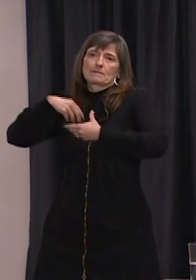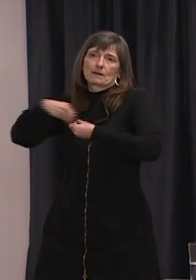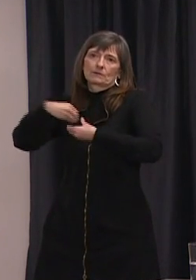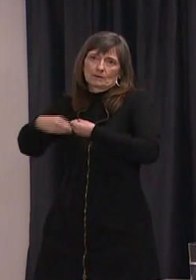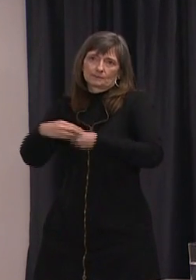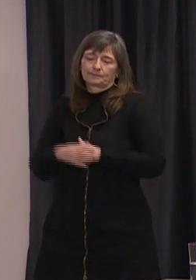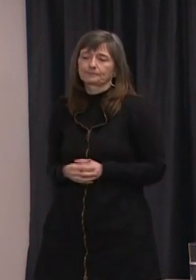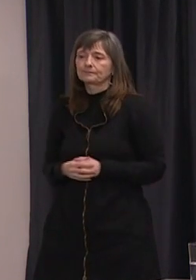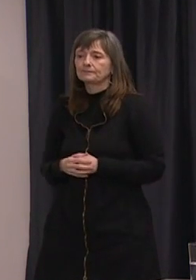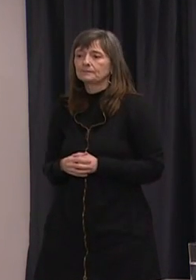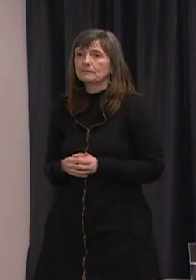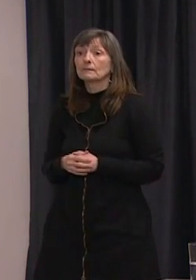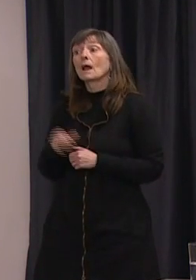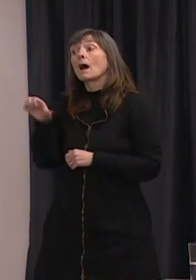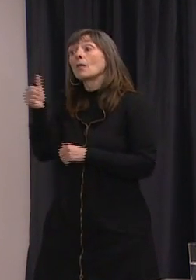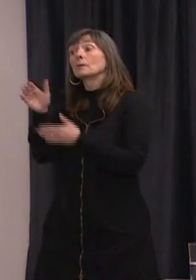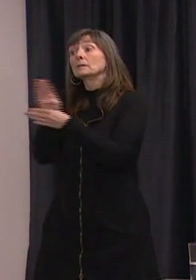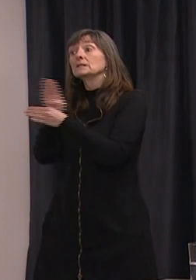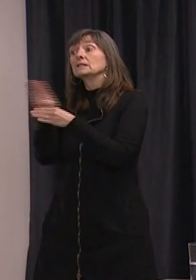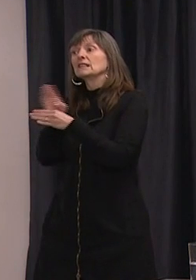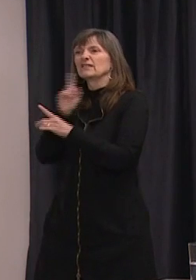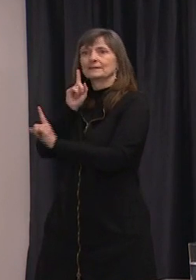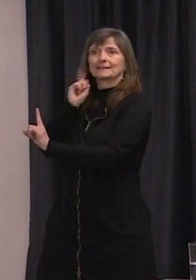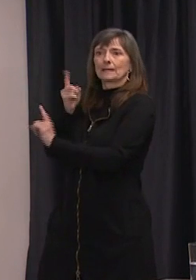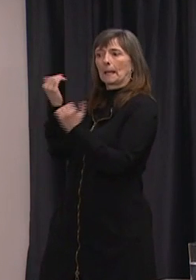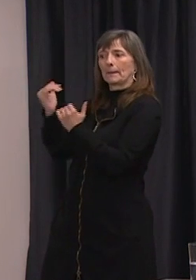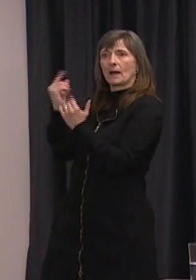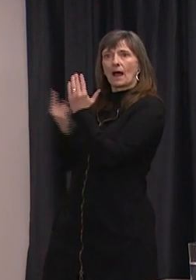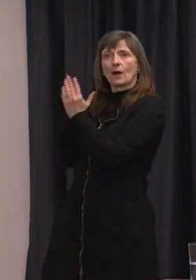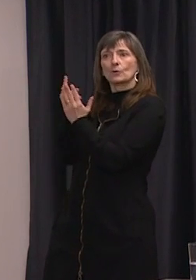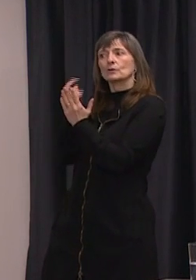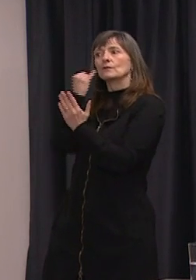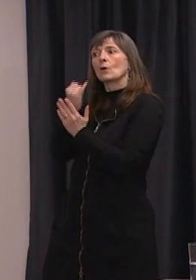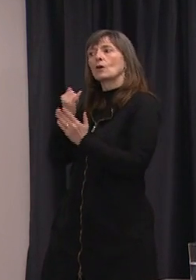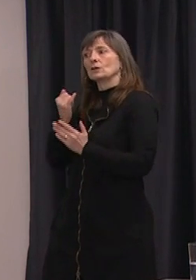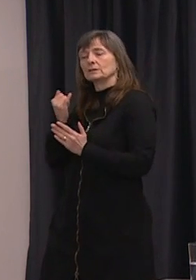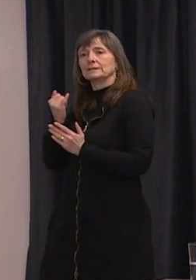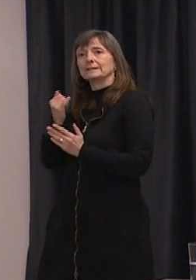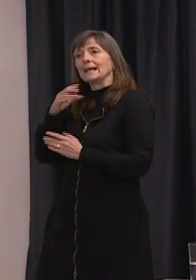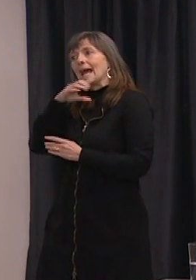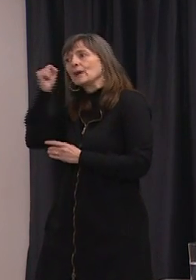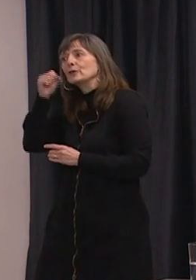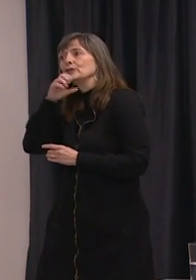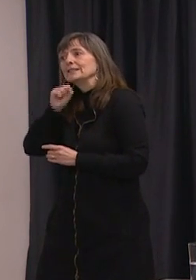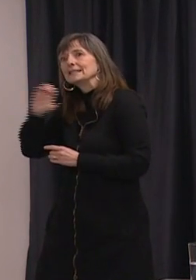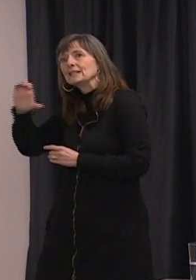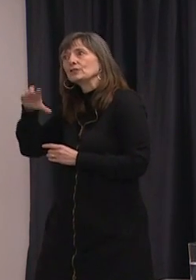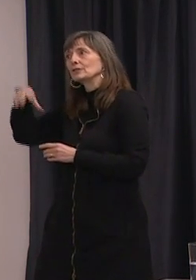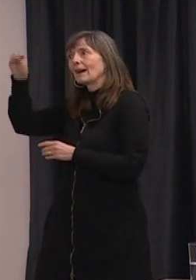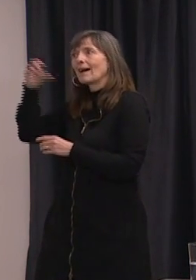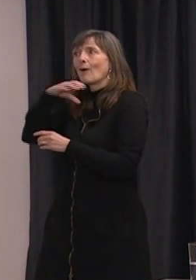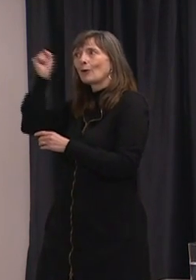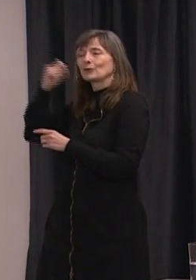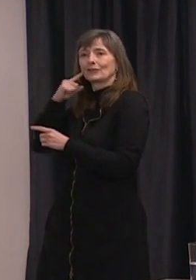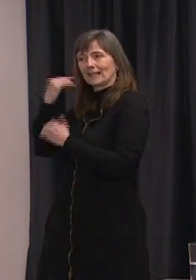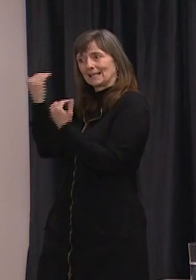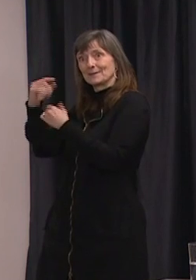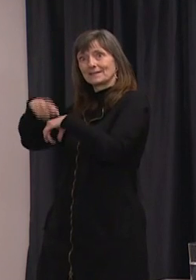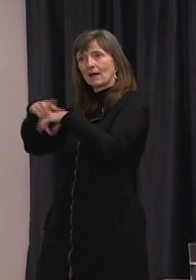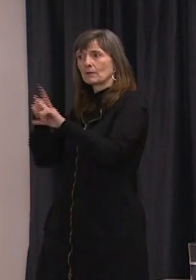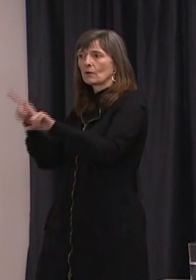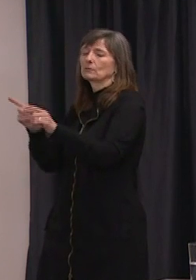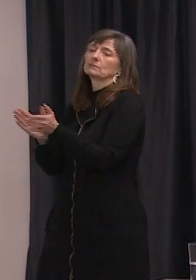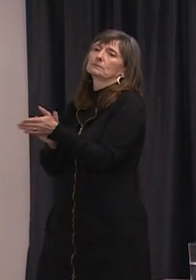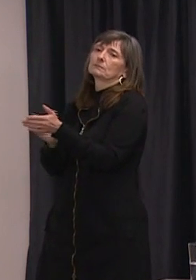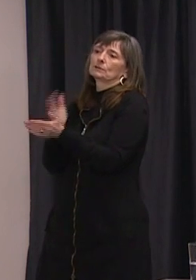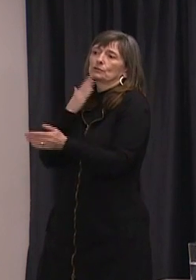applaud businesses that have set up specific hours for those at high risk to visit. Remember, it is still